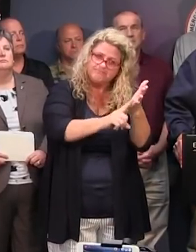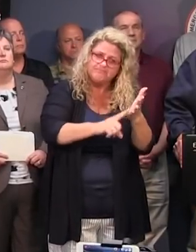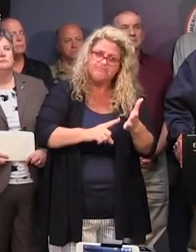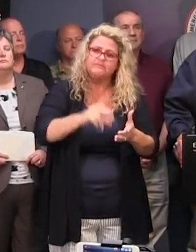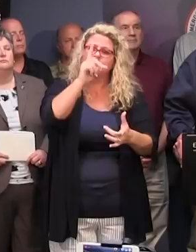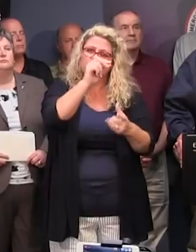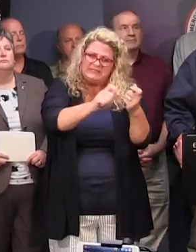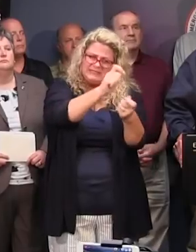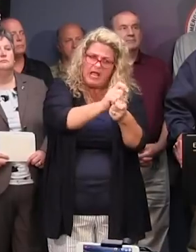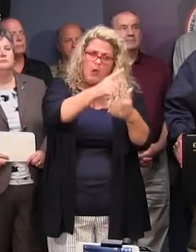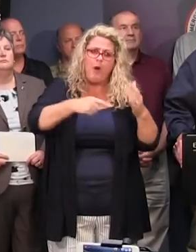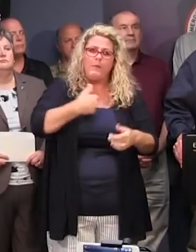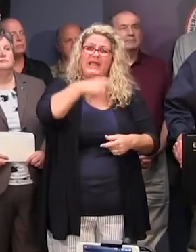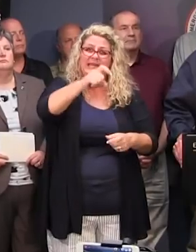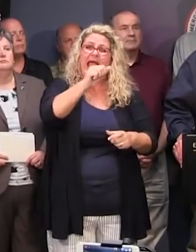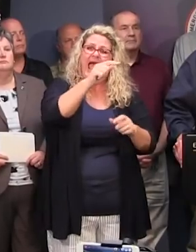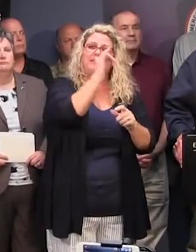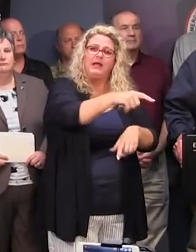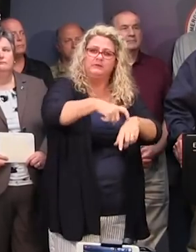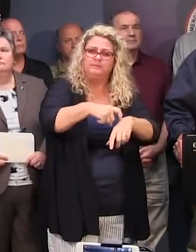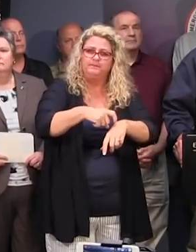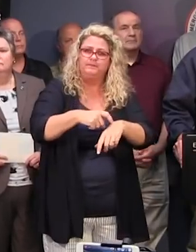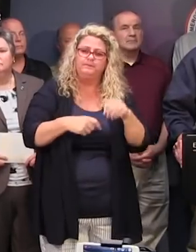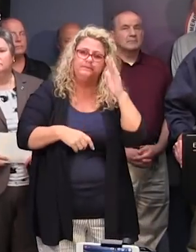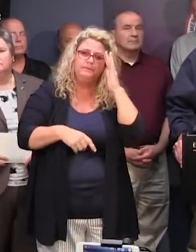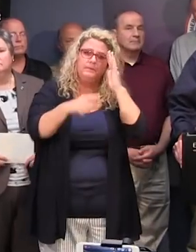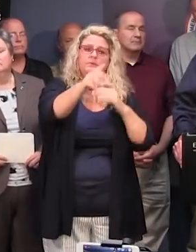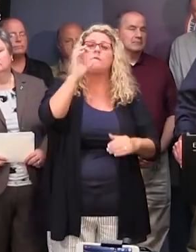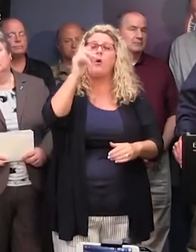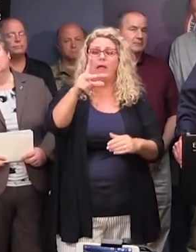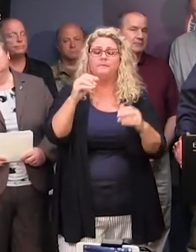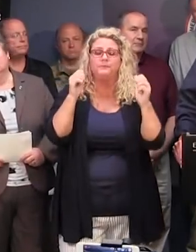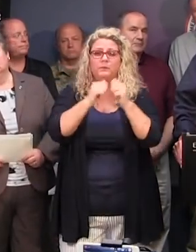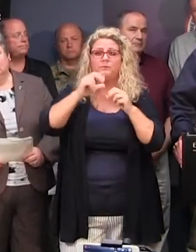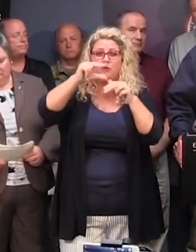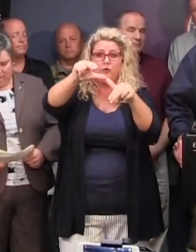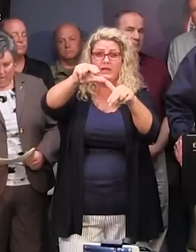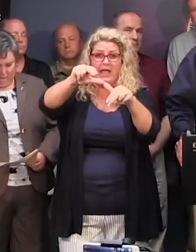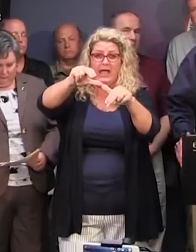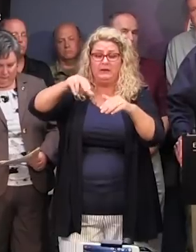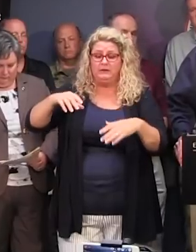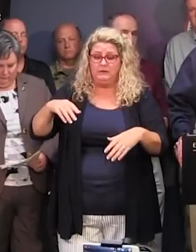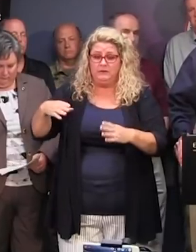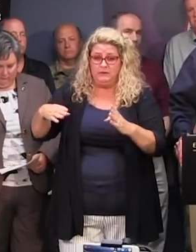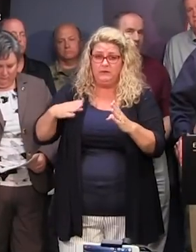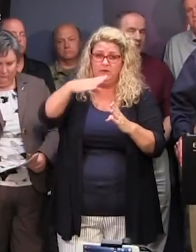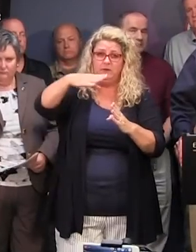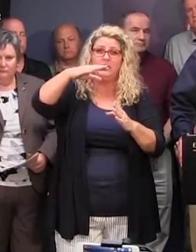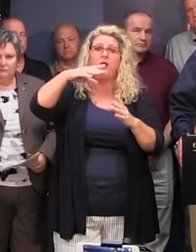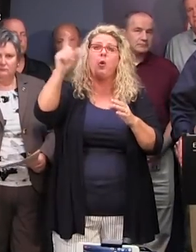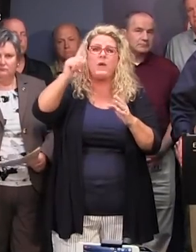do exactly what we need to do when we need to do it. With the cone of uncertainty and all the flooding covering the entire state, are there any